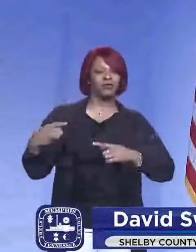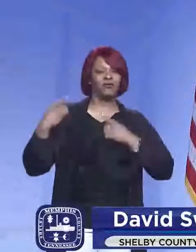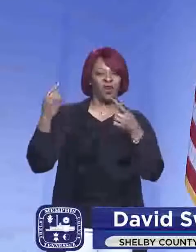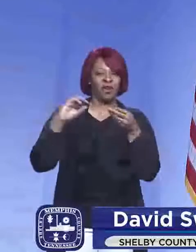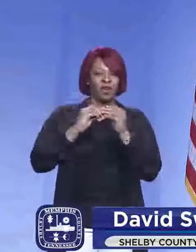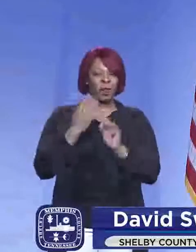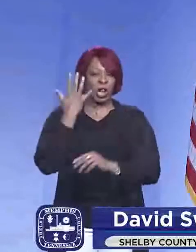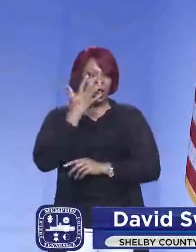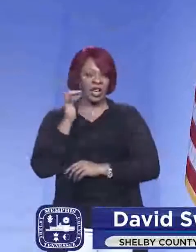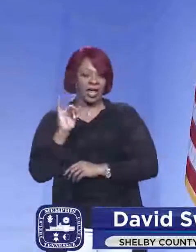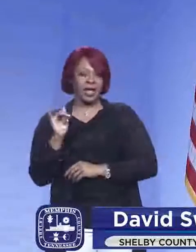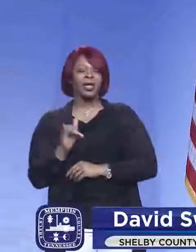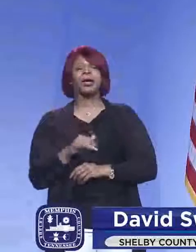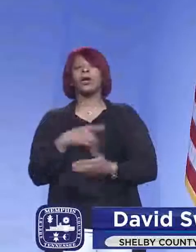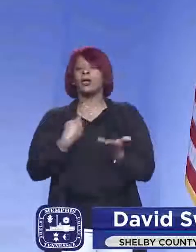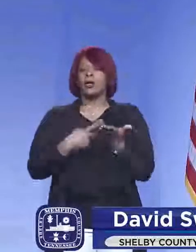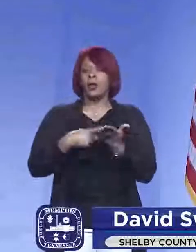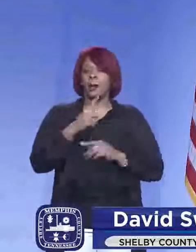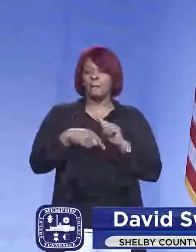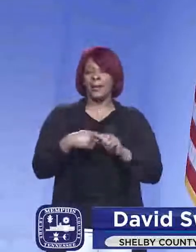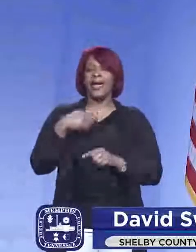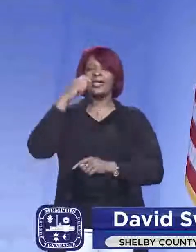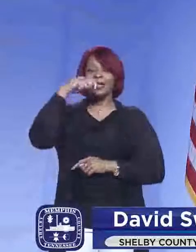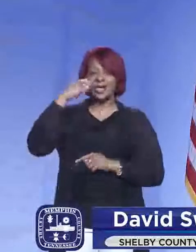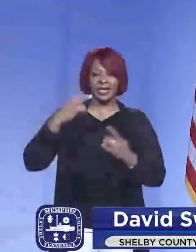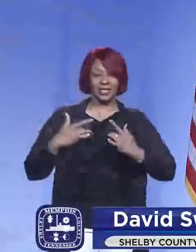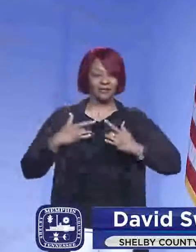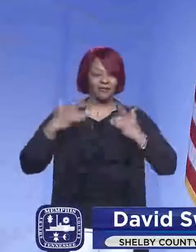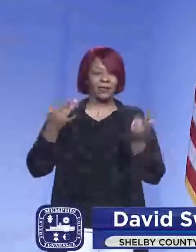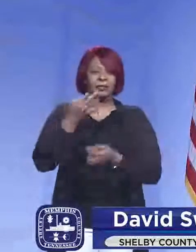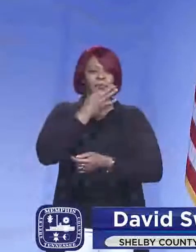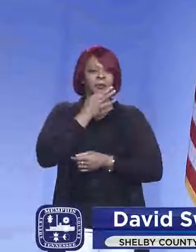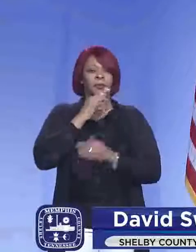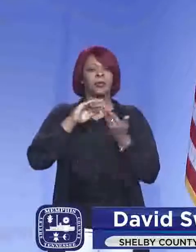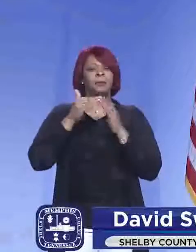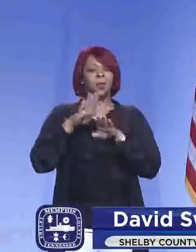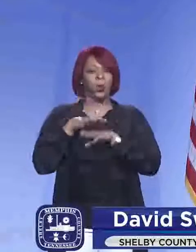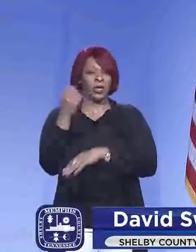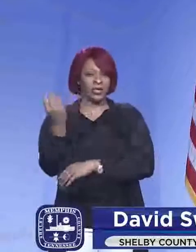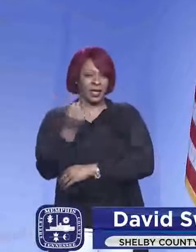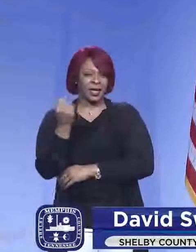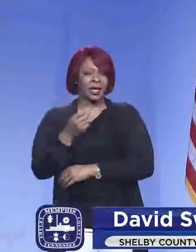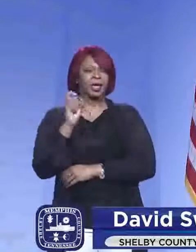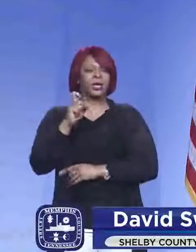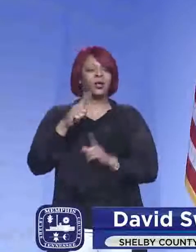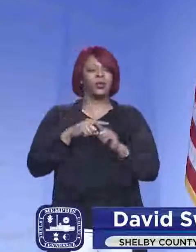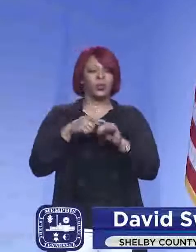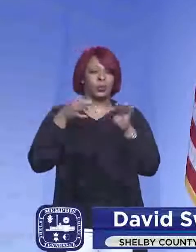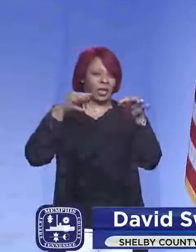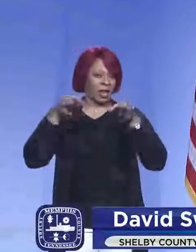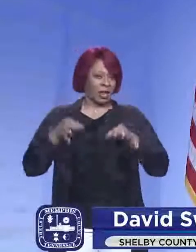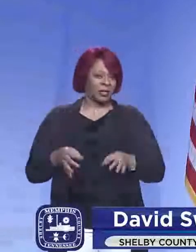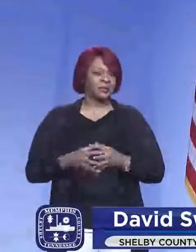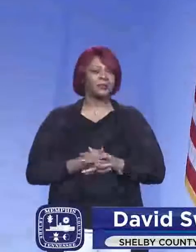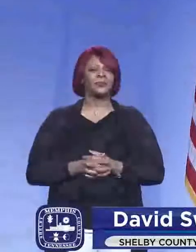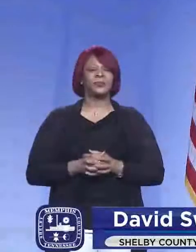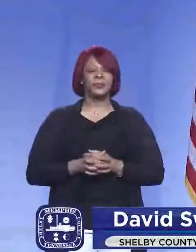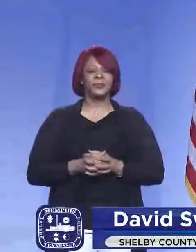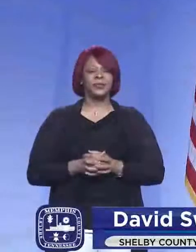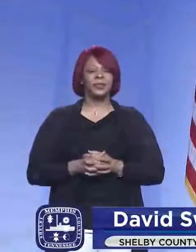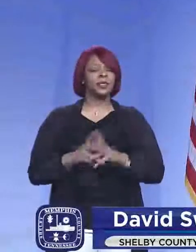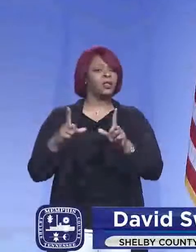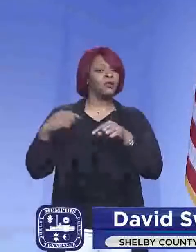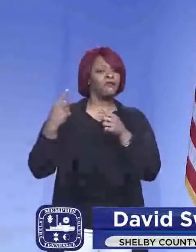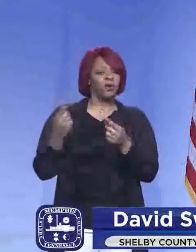numbers and also talk to you about a testing event that will be in the community on Saturday that we need to highlight. As